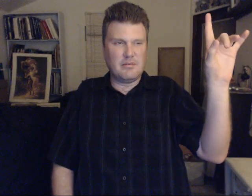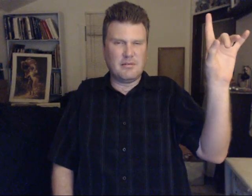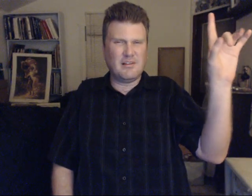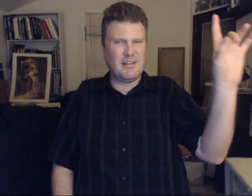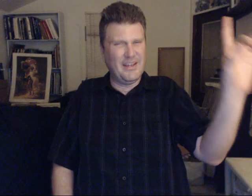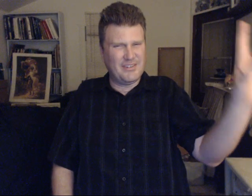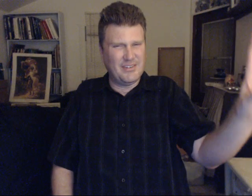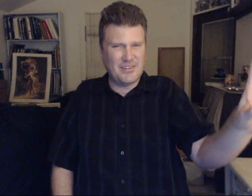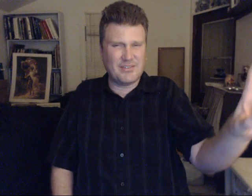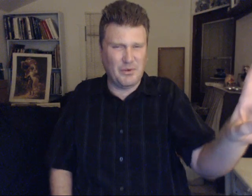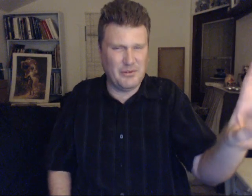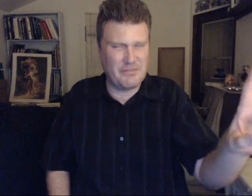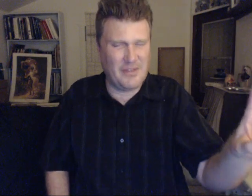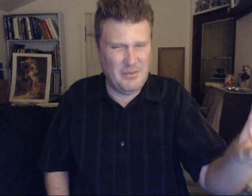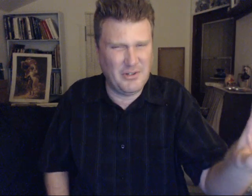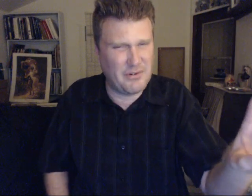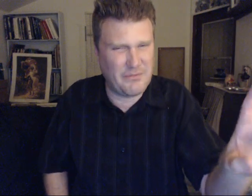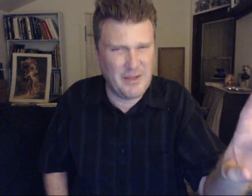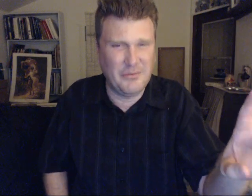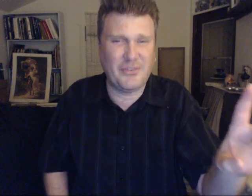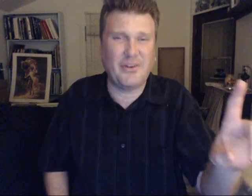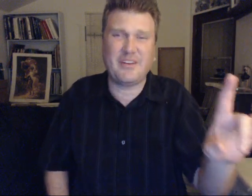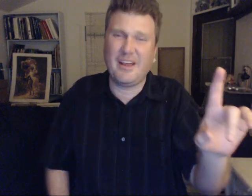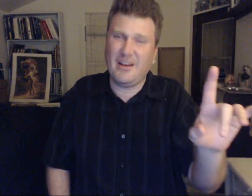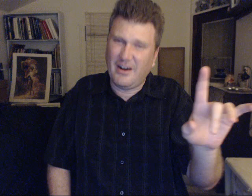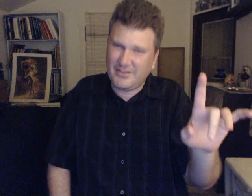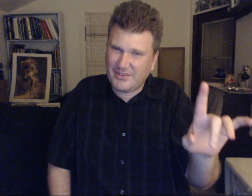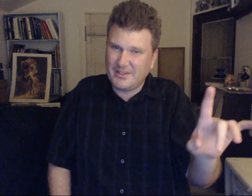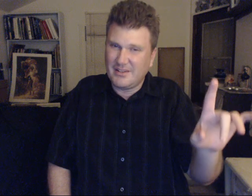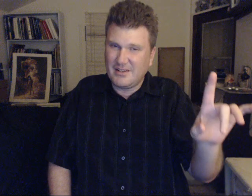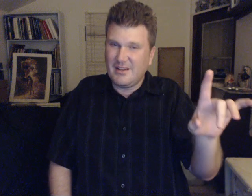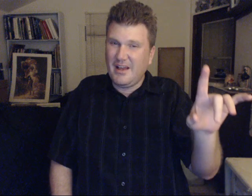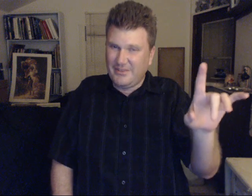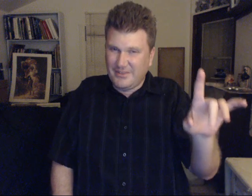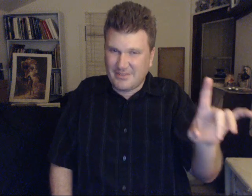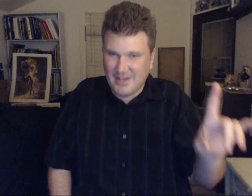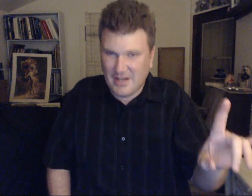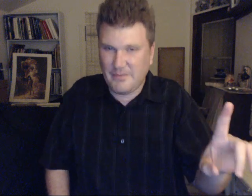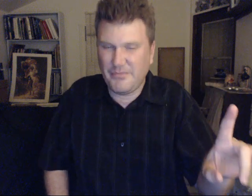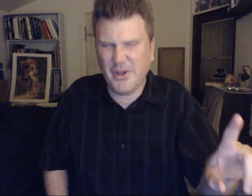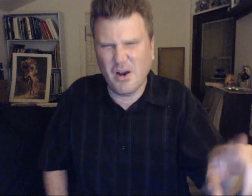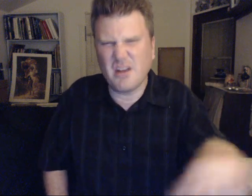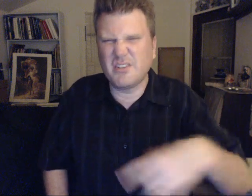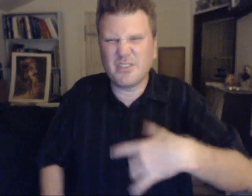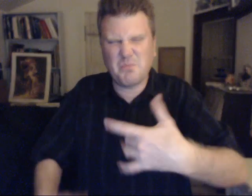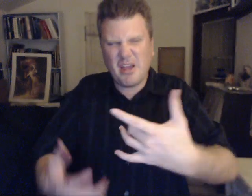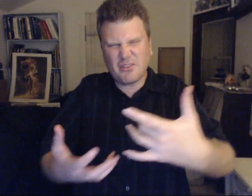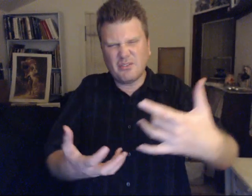Yes it does start with a family. And your families are in chaos. At this time. They are dismantled.